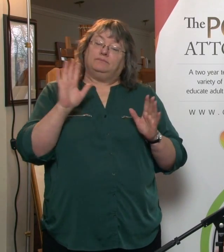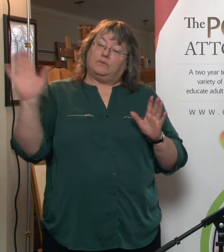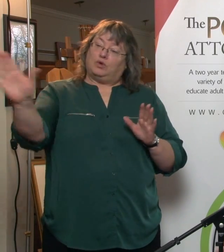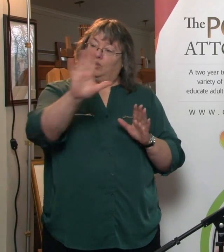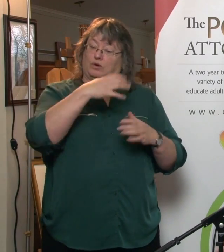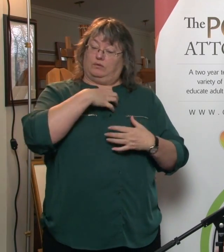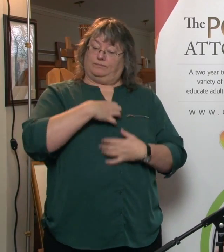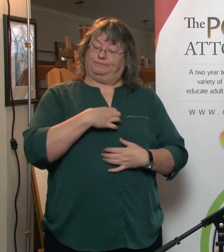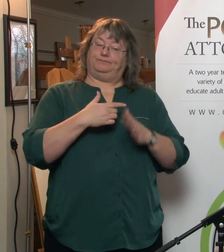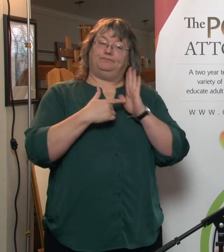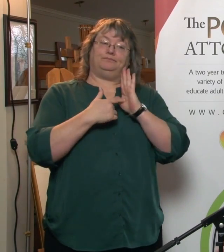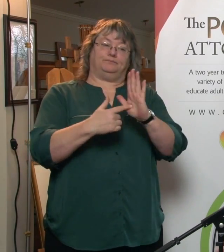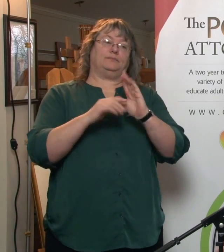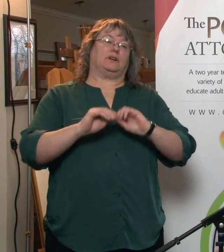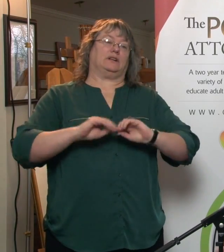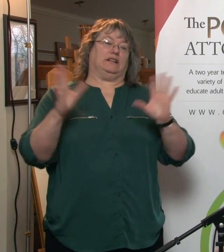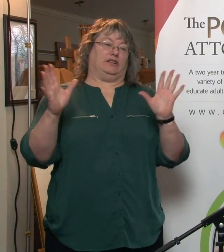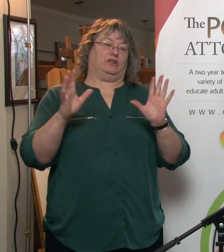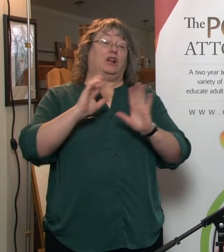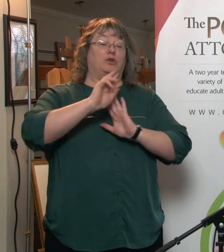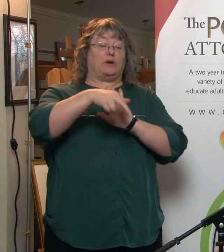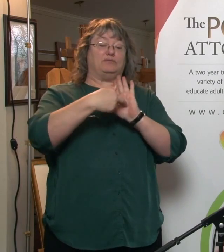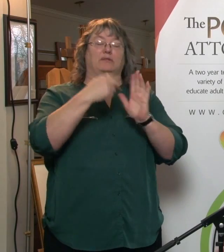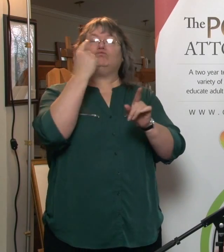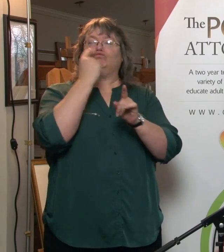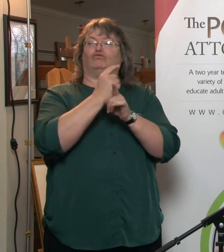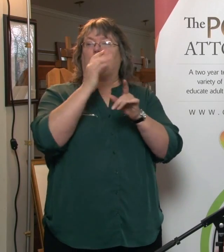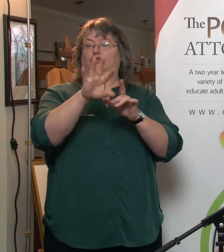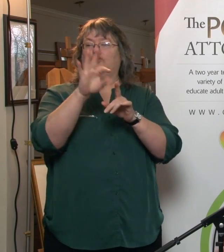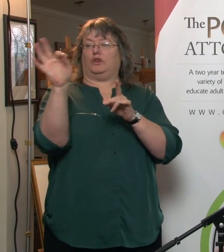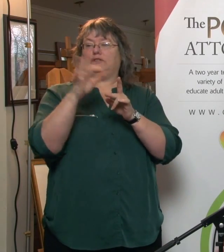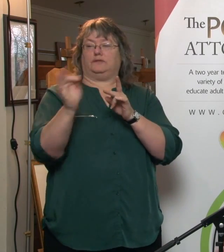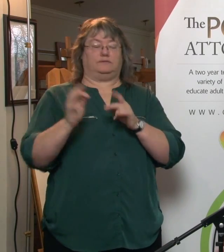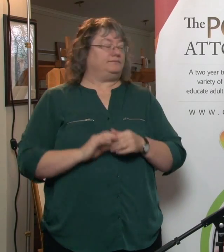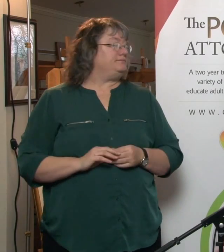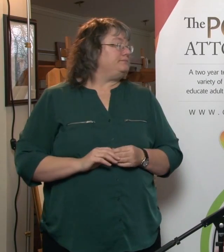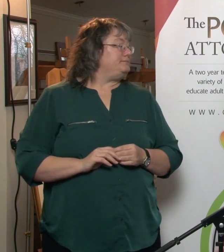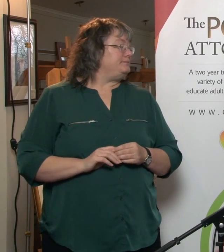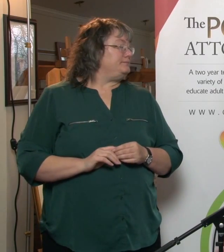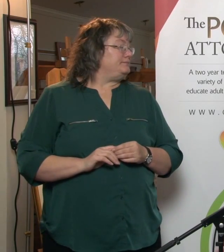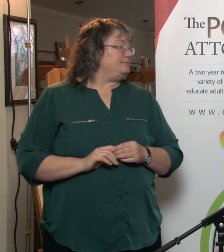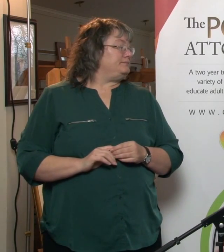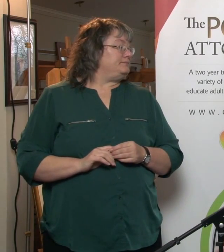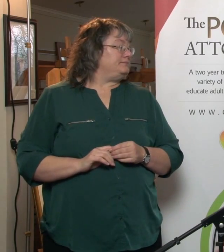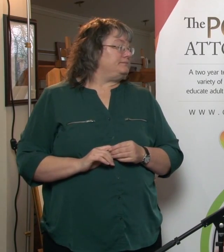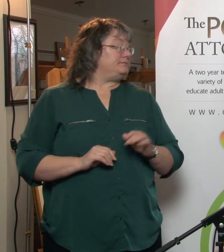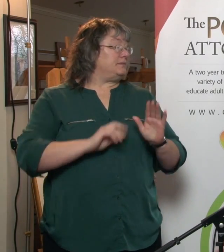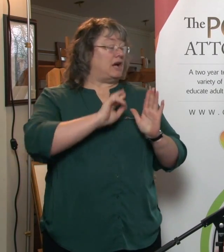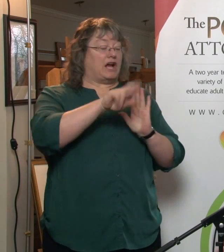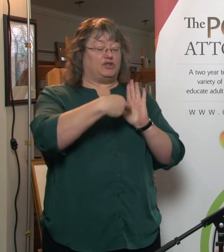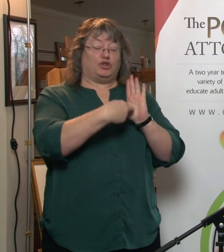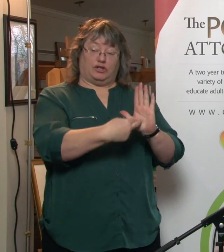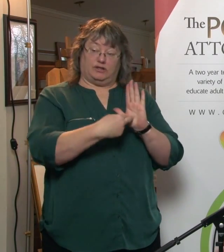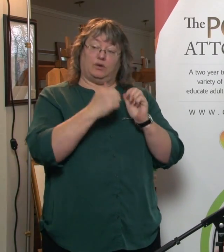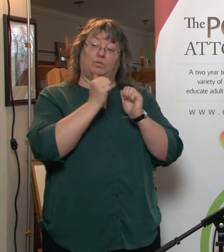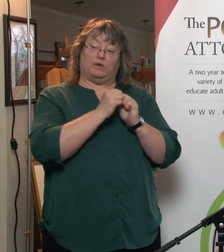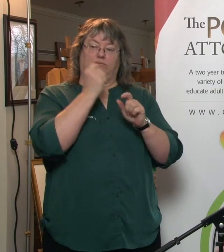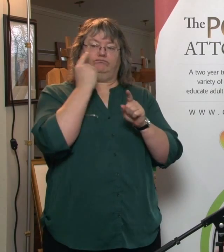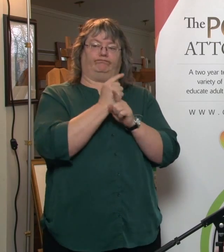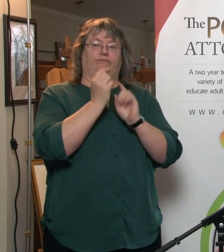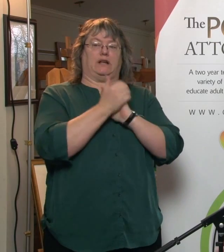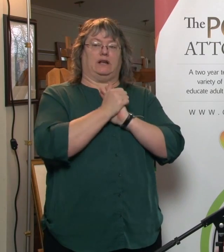wishes are still reflected and your choice of attorney is still appropriate. And attorneys with the right expertise.